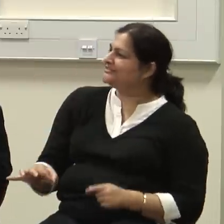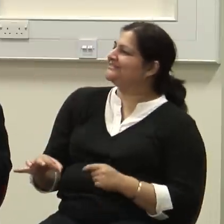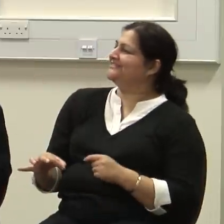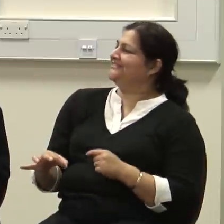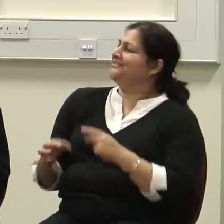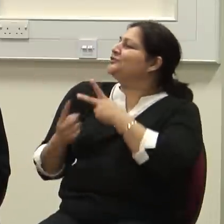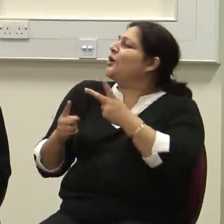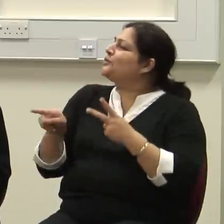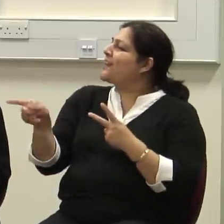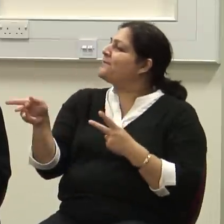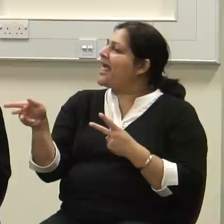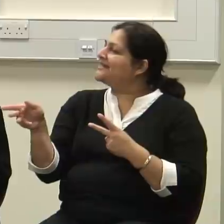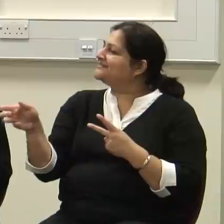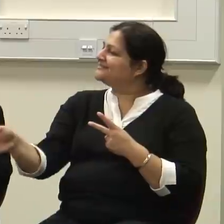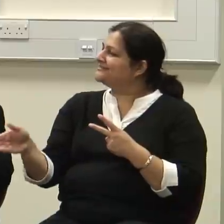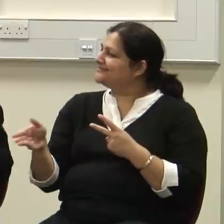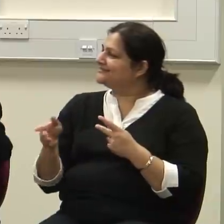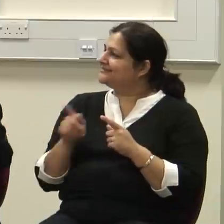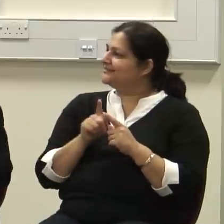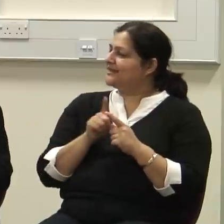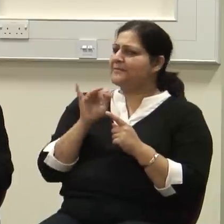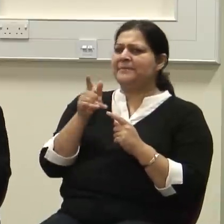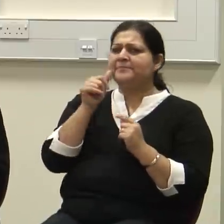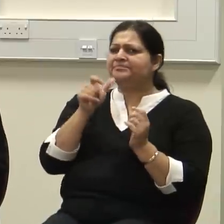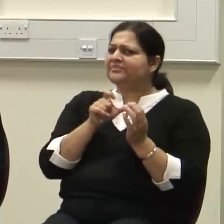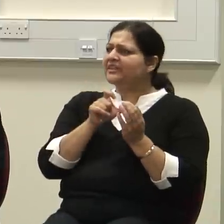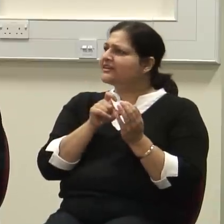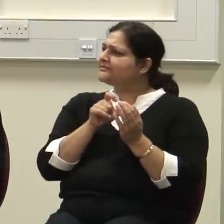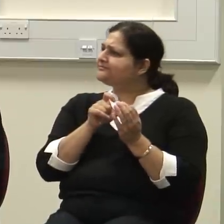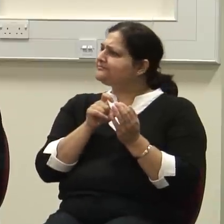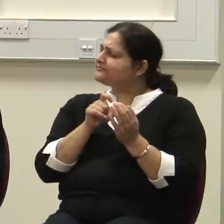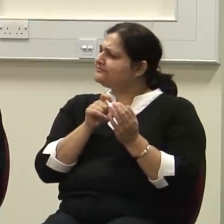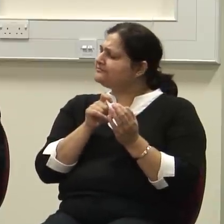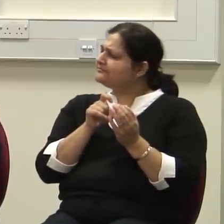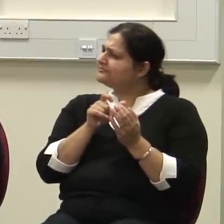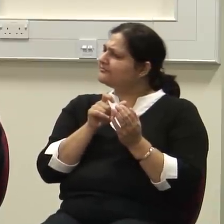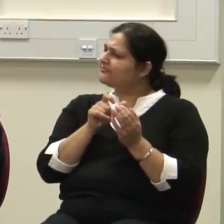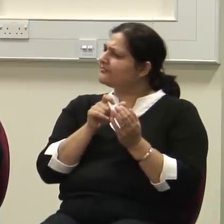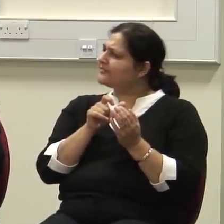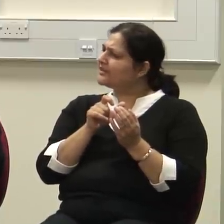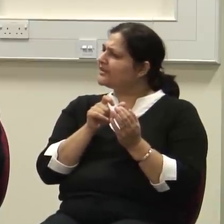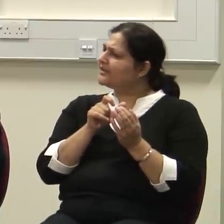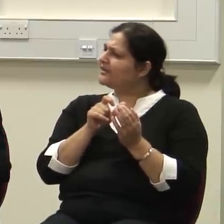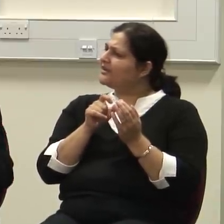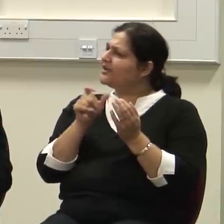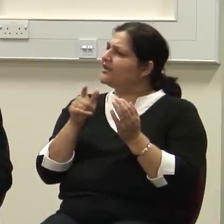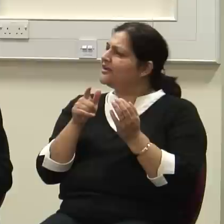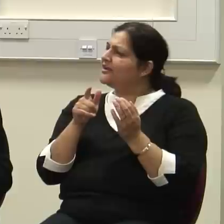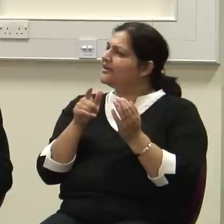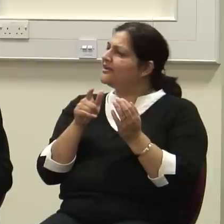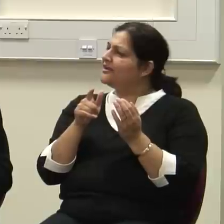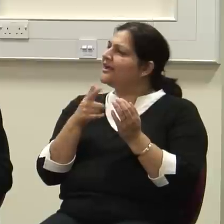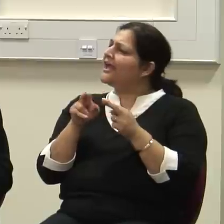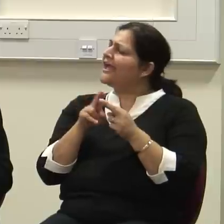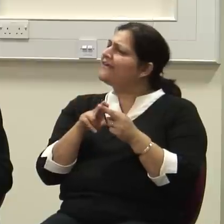a letter to Birmingham from Syracuse or America, very quickly, very securely. You send it by UPS or FedEx. You don't use the